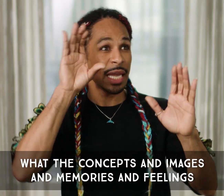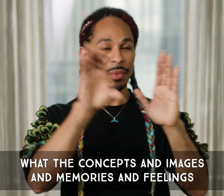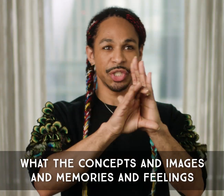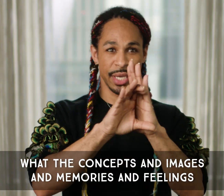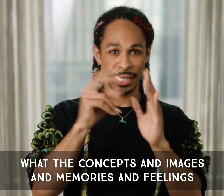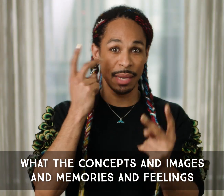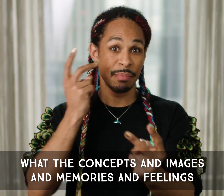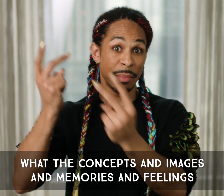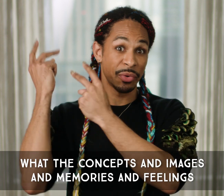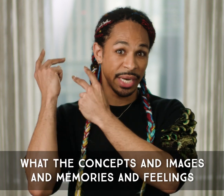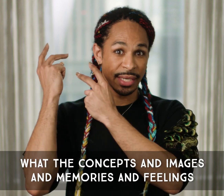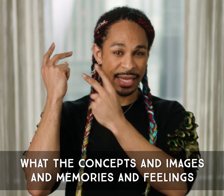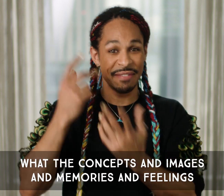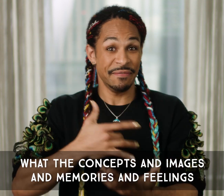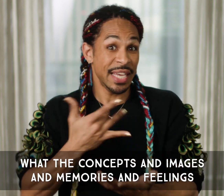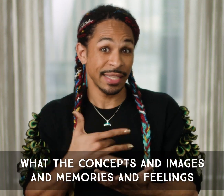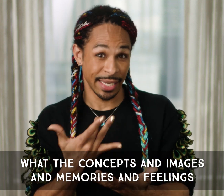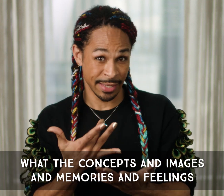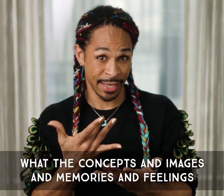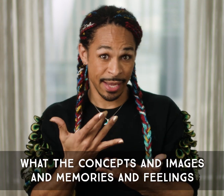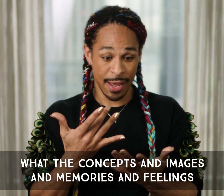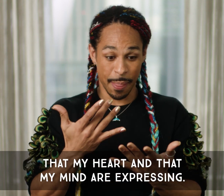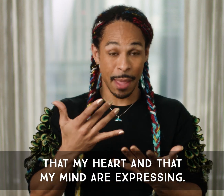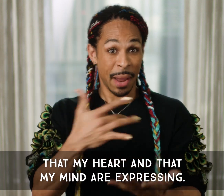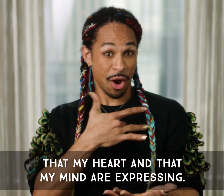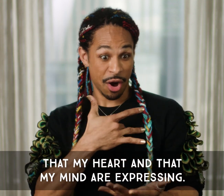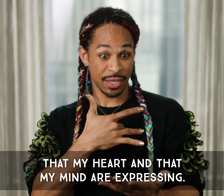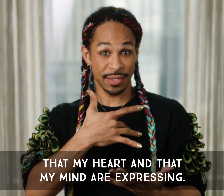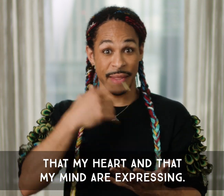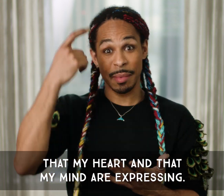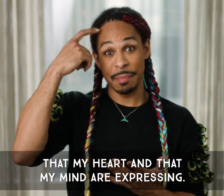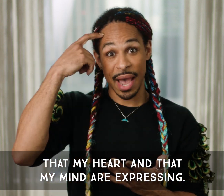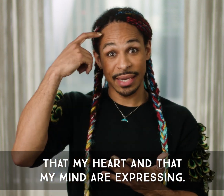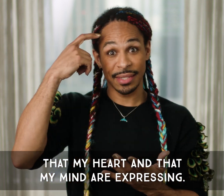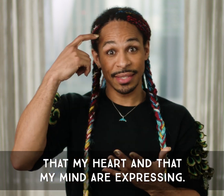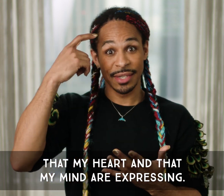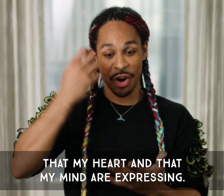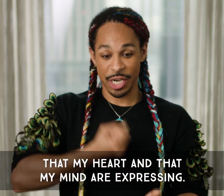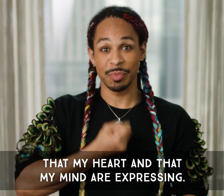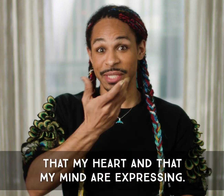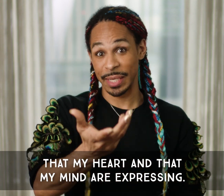images and memories and feelings that my heart and that my mind are expressing.